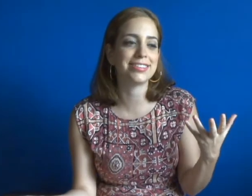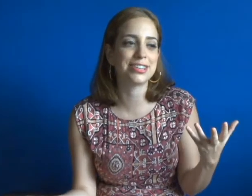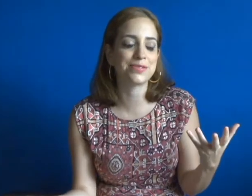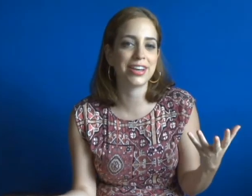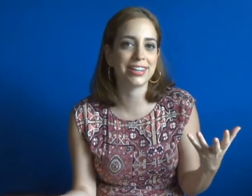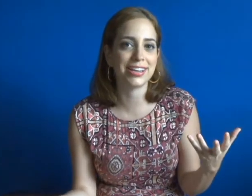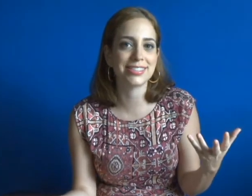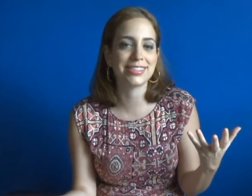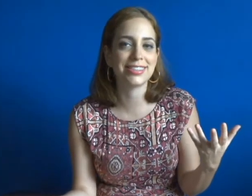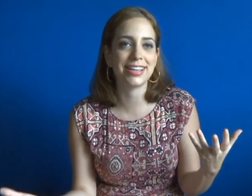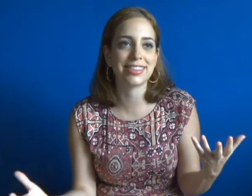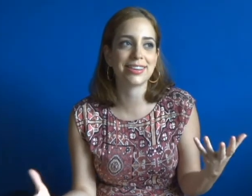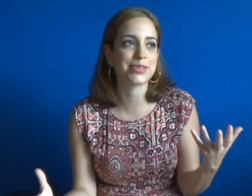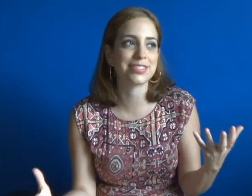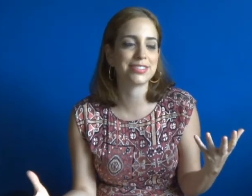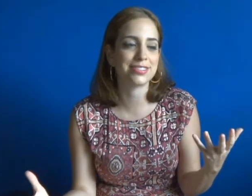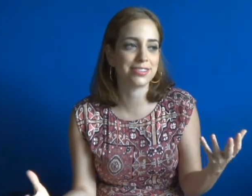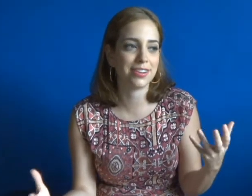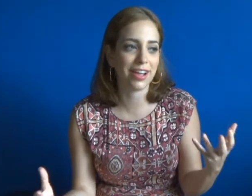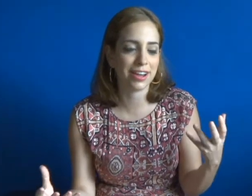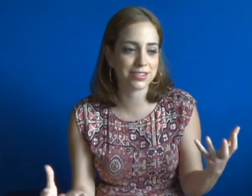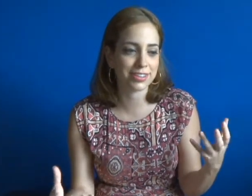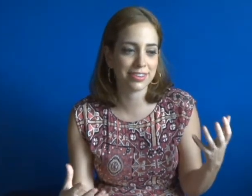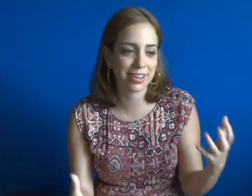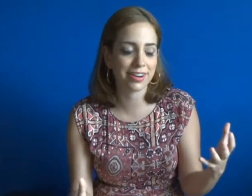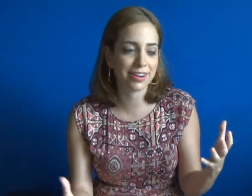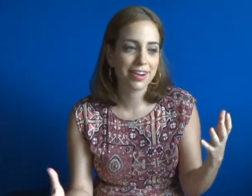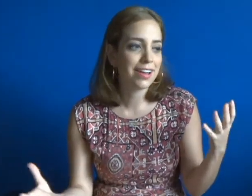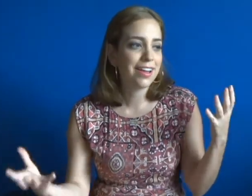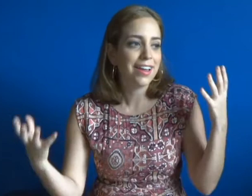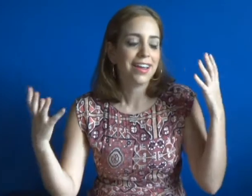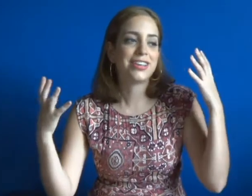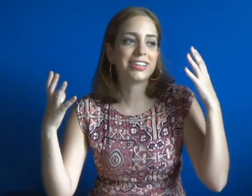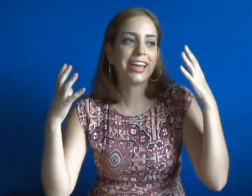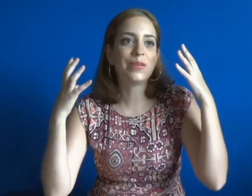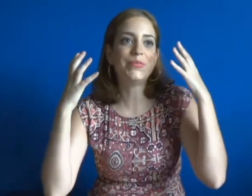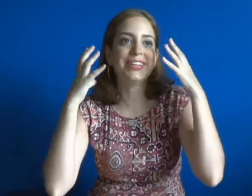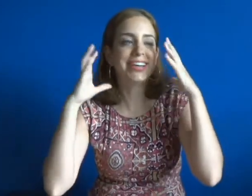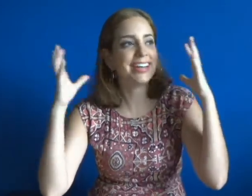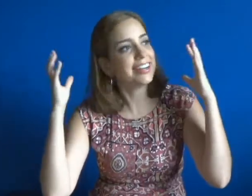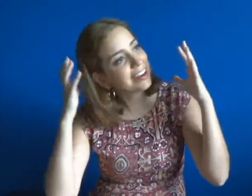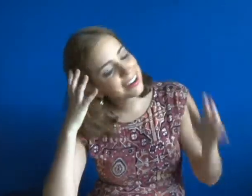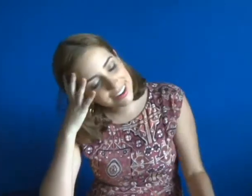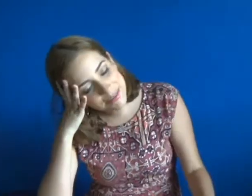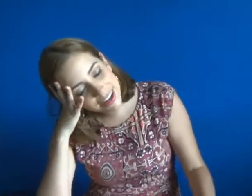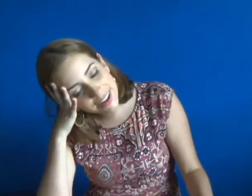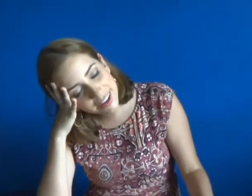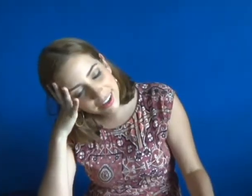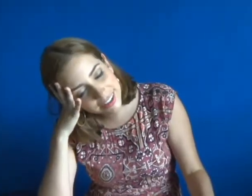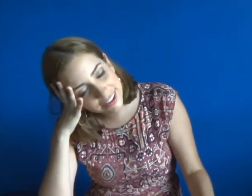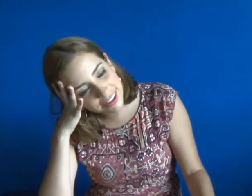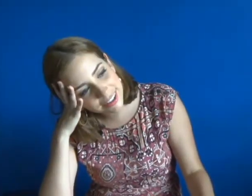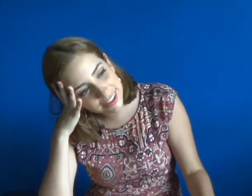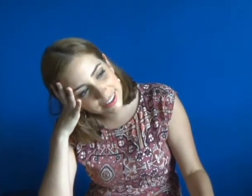you realize that thing wasn't actually there, you're like, what? Oh my god, girl.